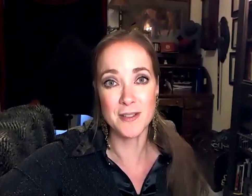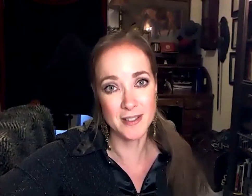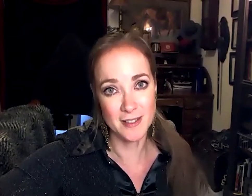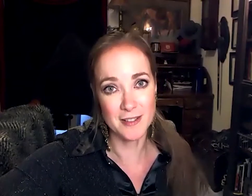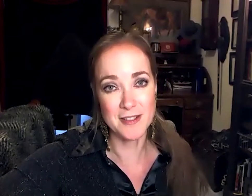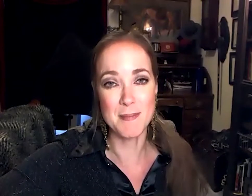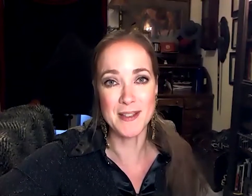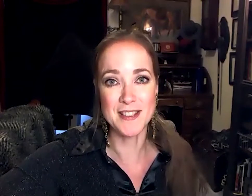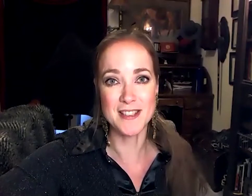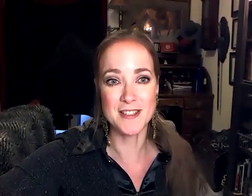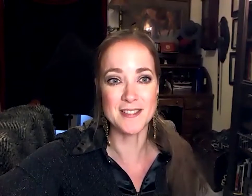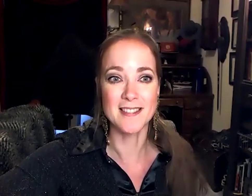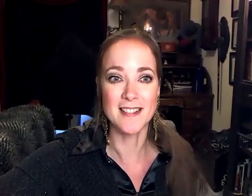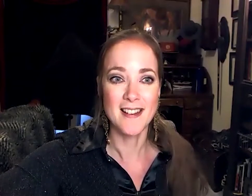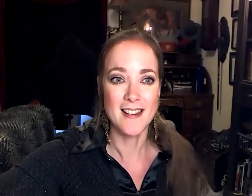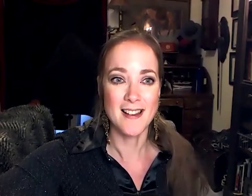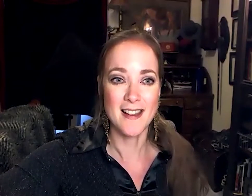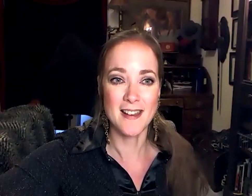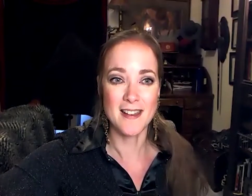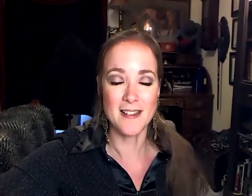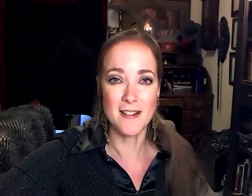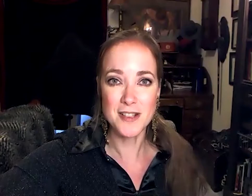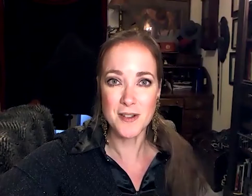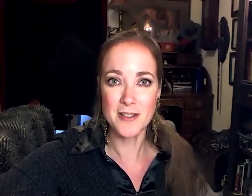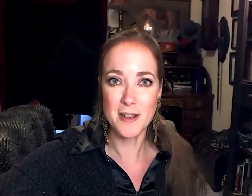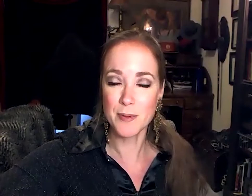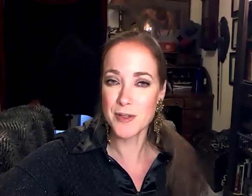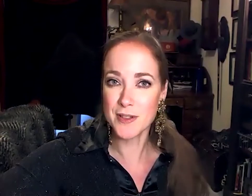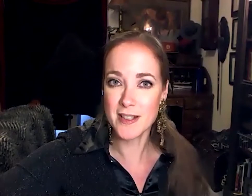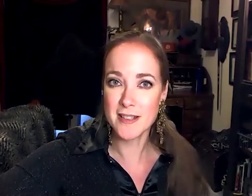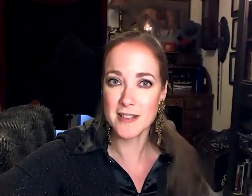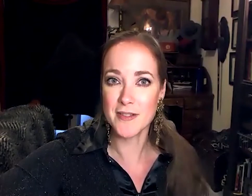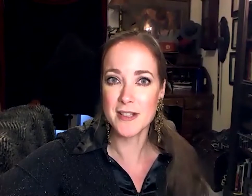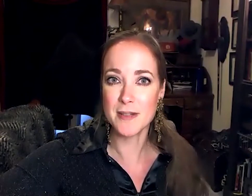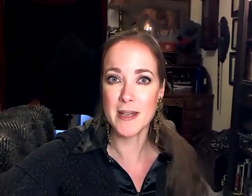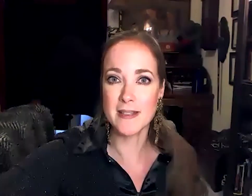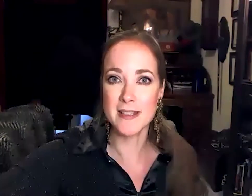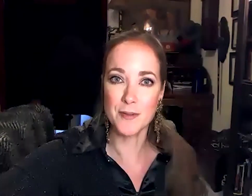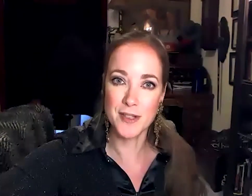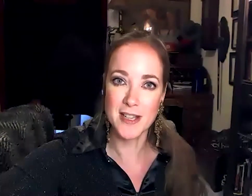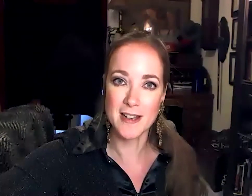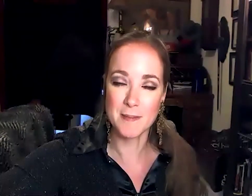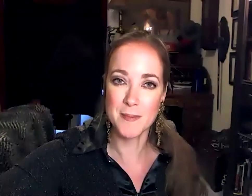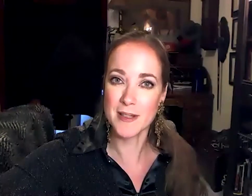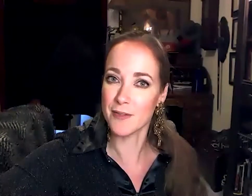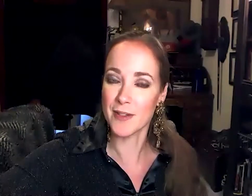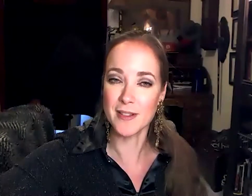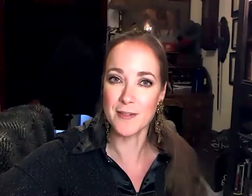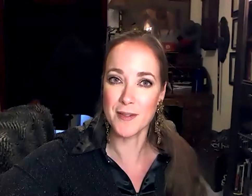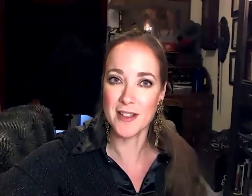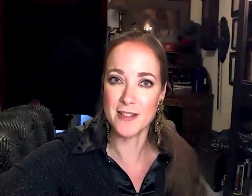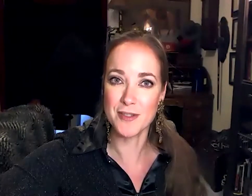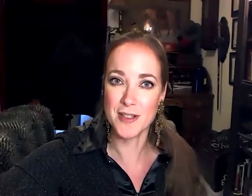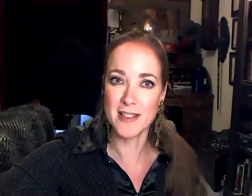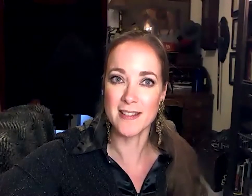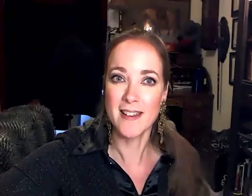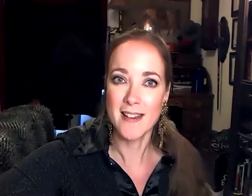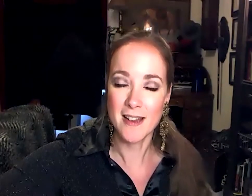you can learn Spanish too. I also had the opportunity to live in Spain several times. I fell in love with the country. I